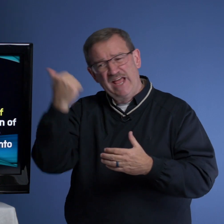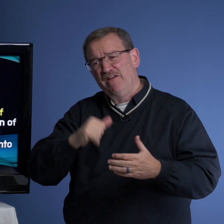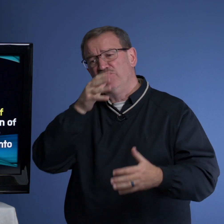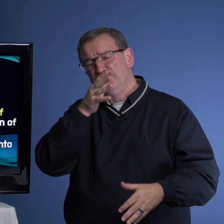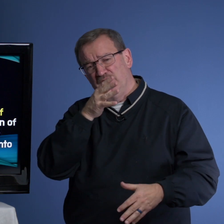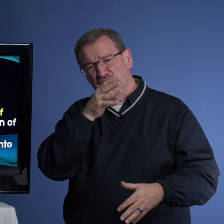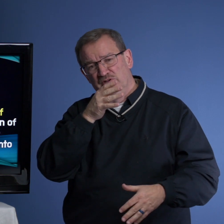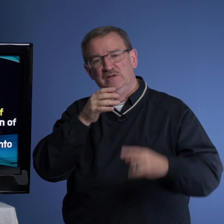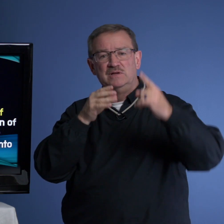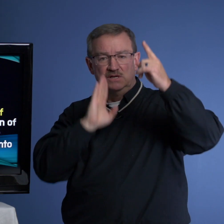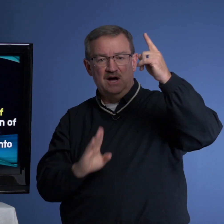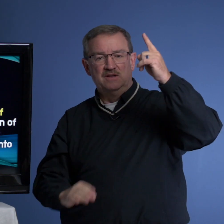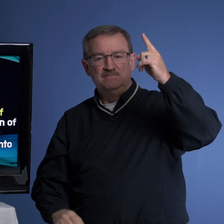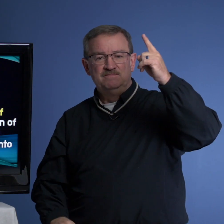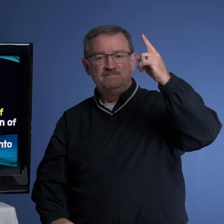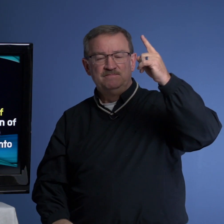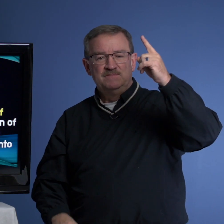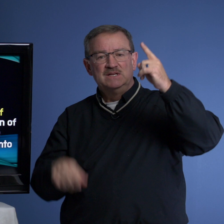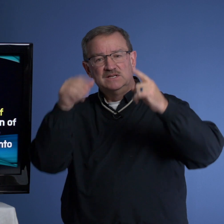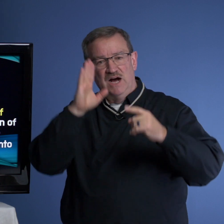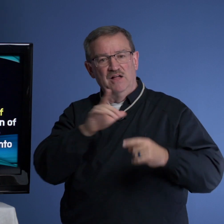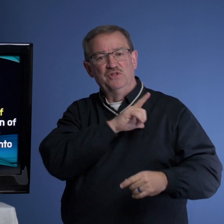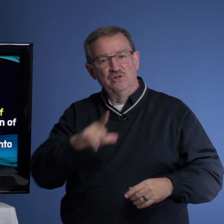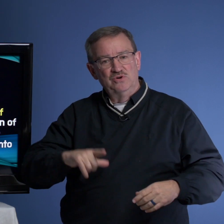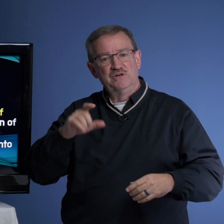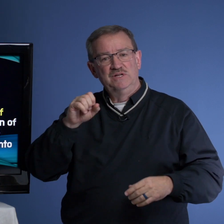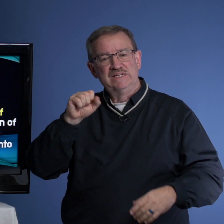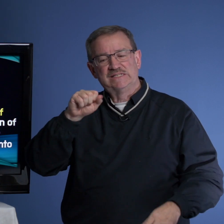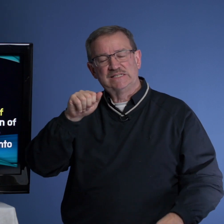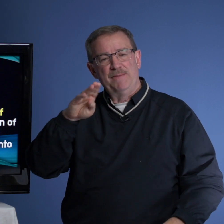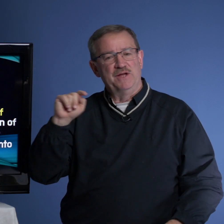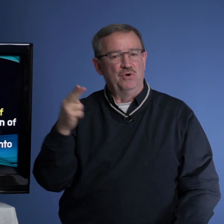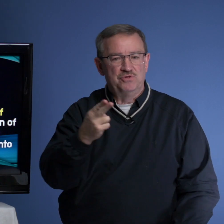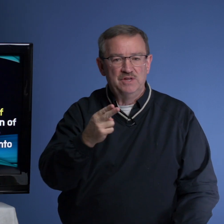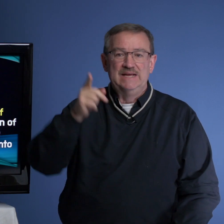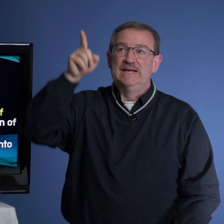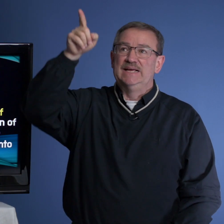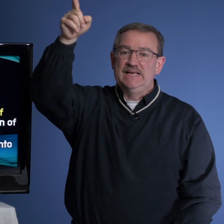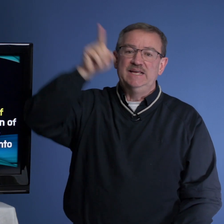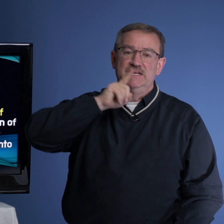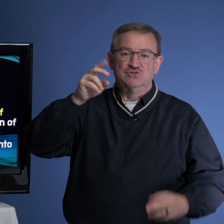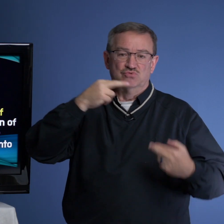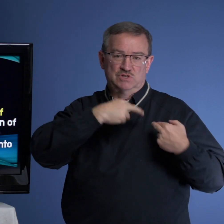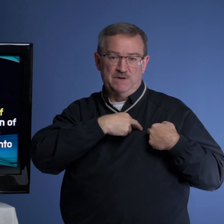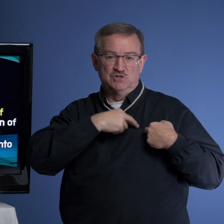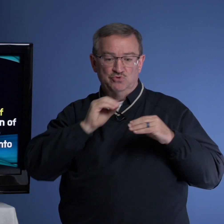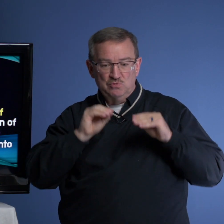every mother. God. God, the Lord Sabaoth, he is responsible to